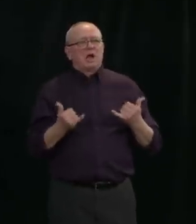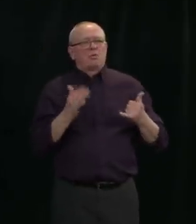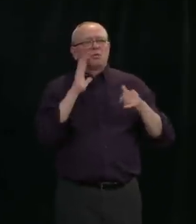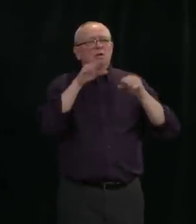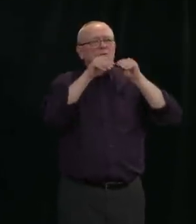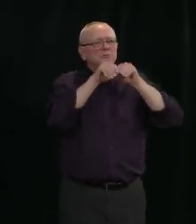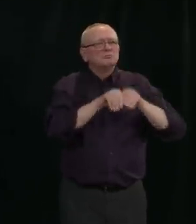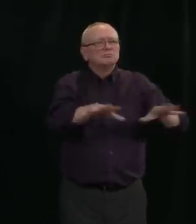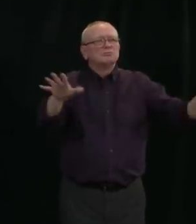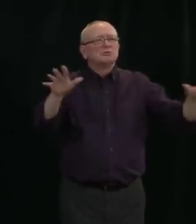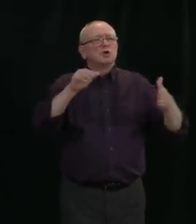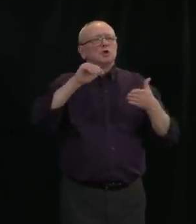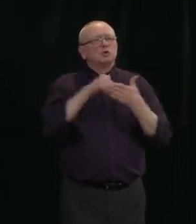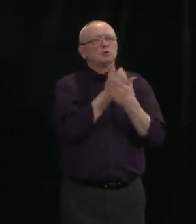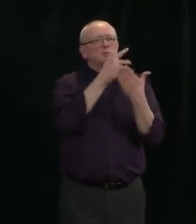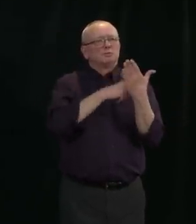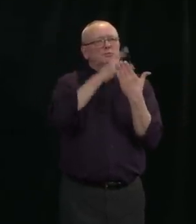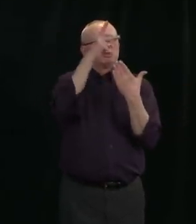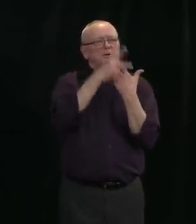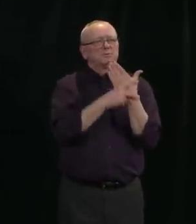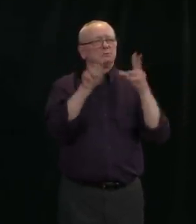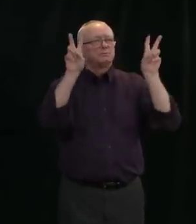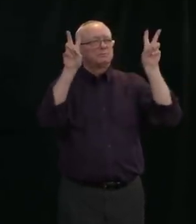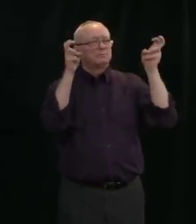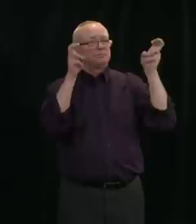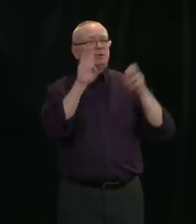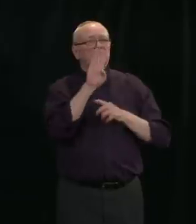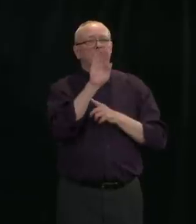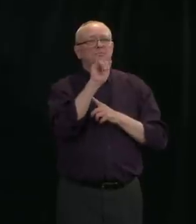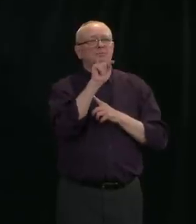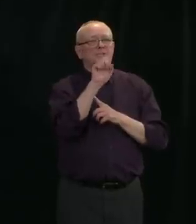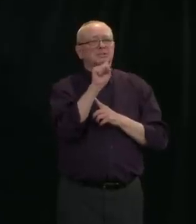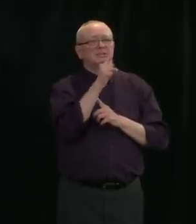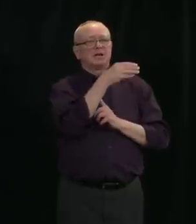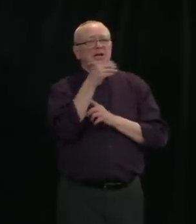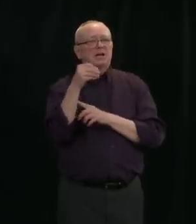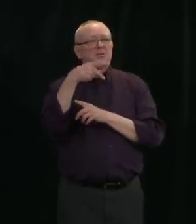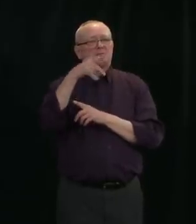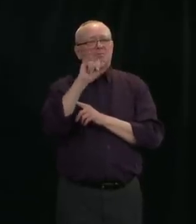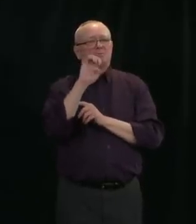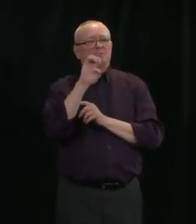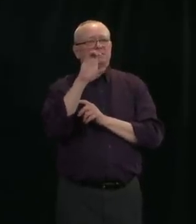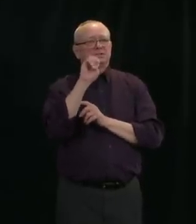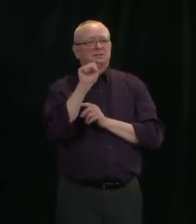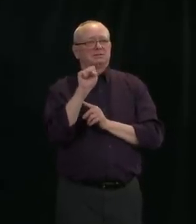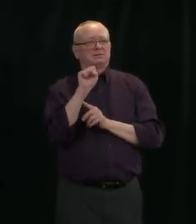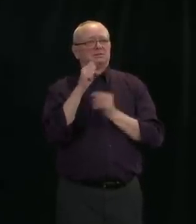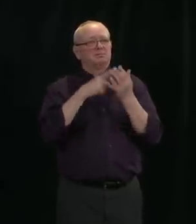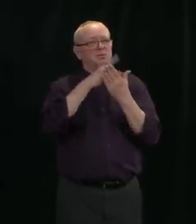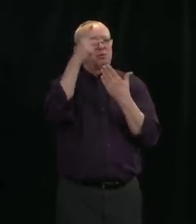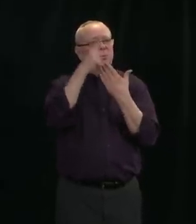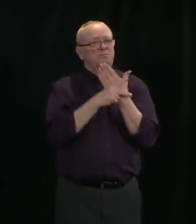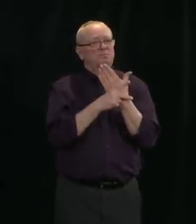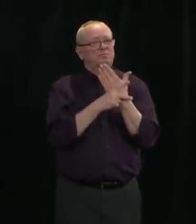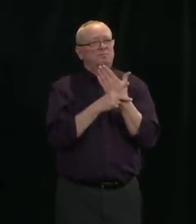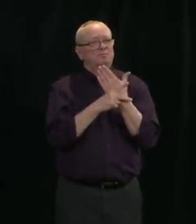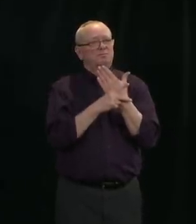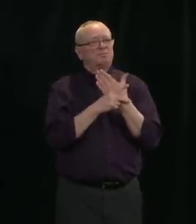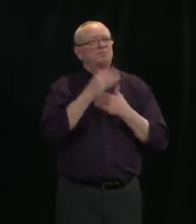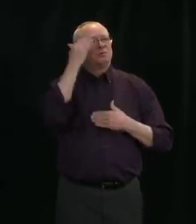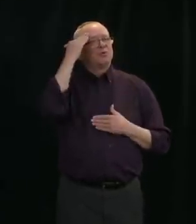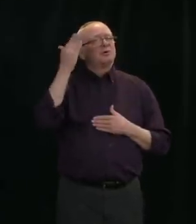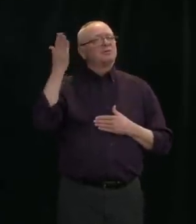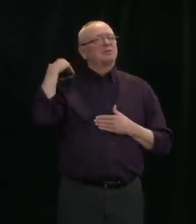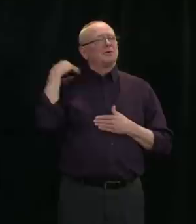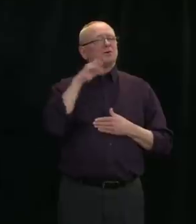Bits and Pieces Program. During the Second World War, the Canadian Minister for Munitions and Supplies, C.D.